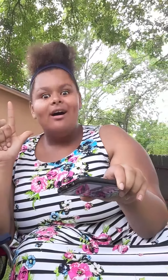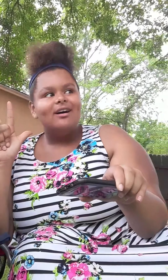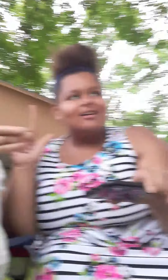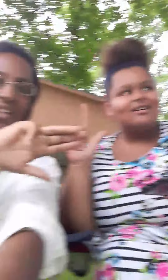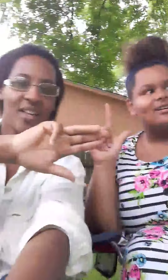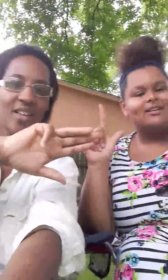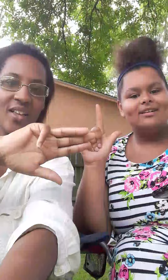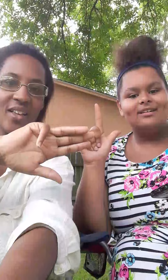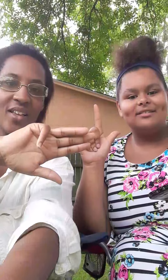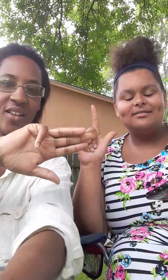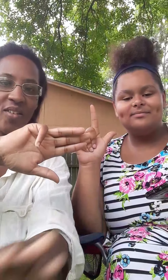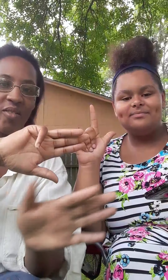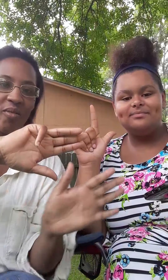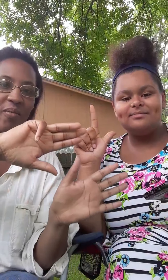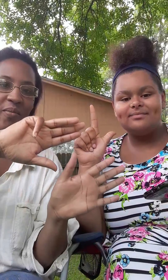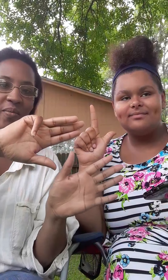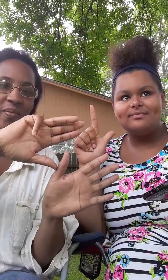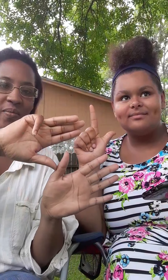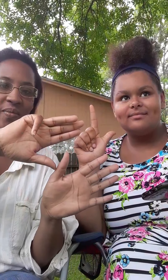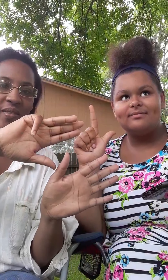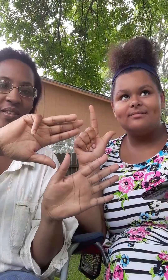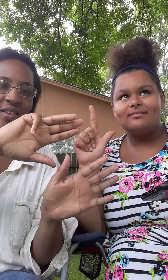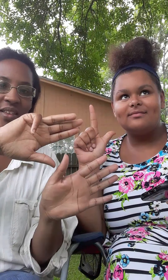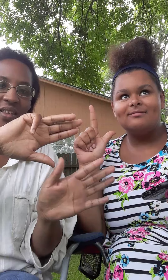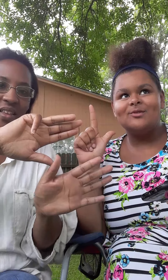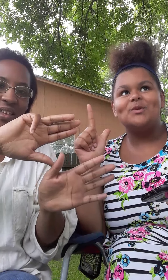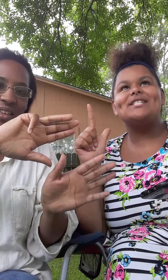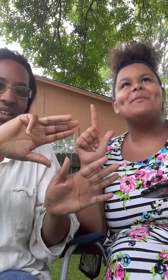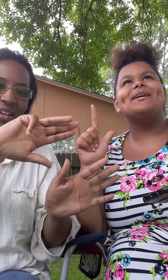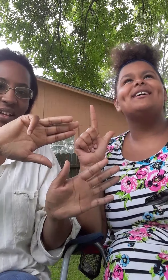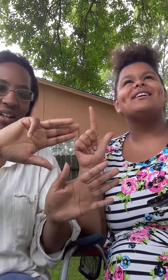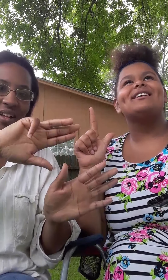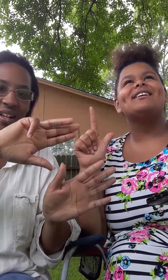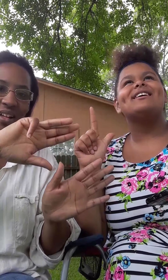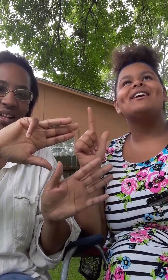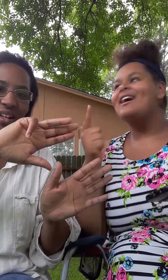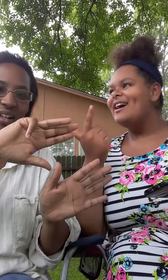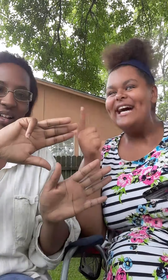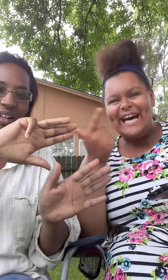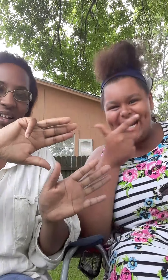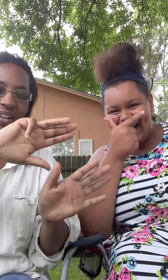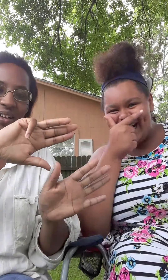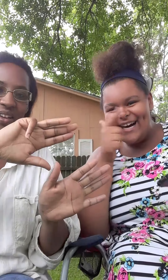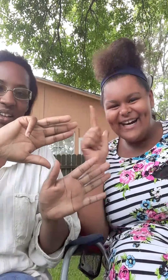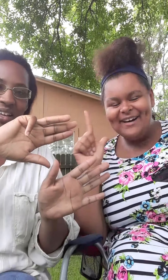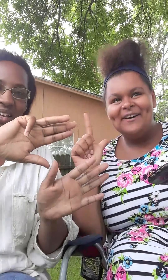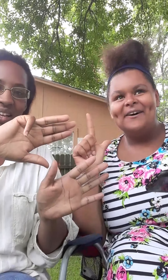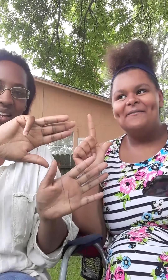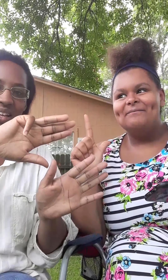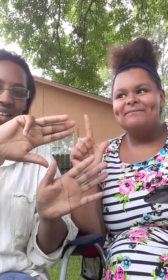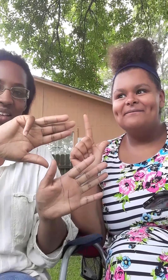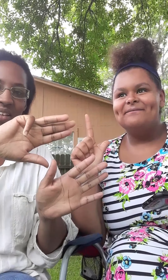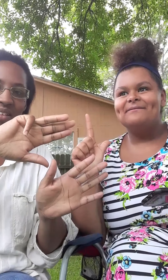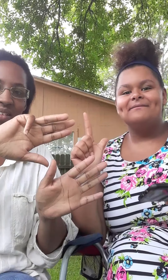if your mom bumped the ends. What does that mean? Put a finger down if you know the difference between gunshots and fireworks.